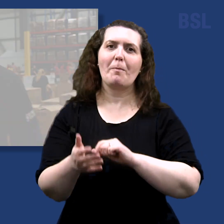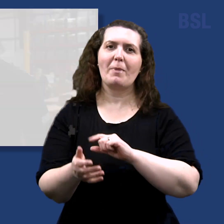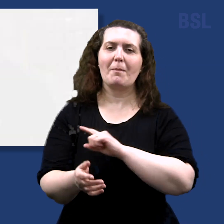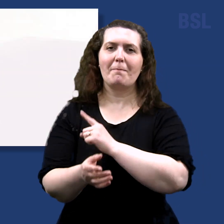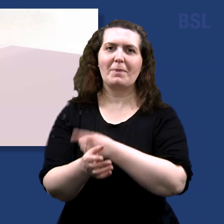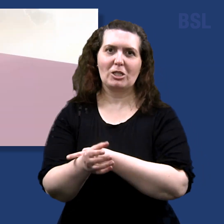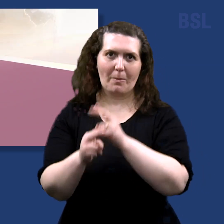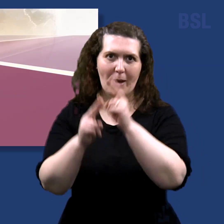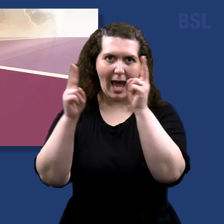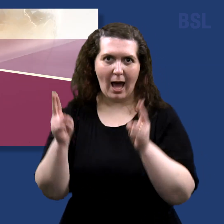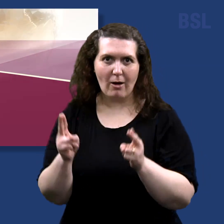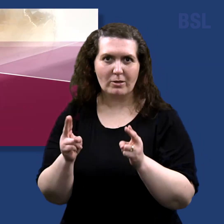pretty awesome.